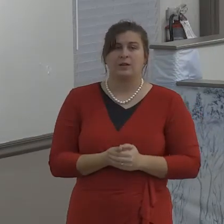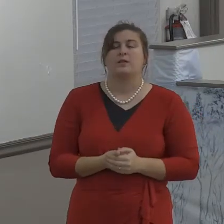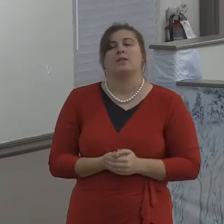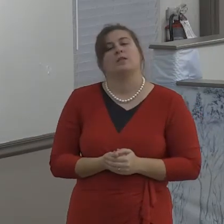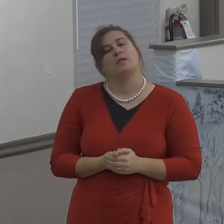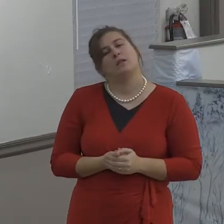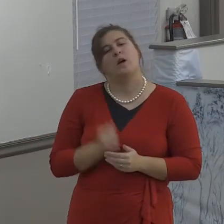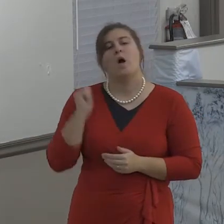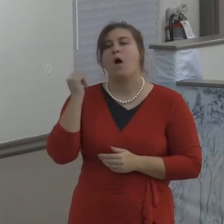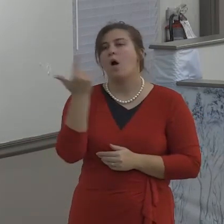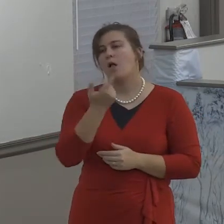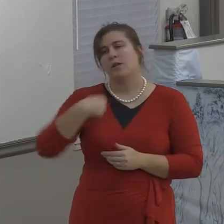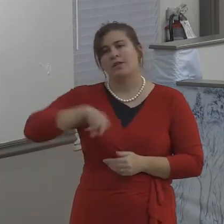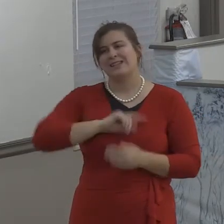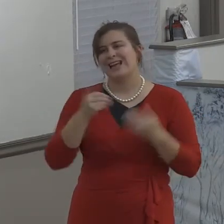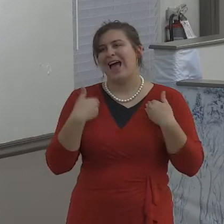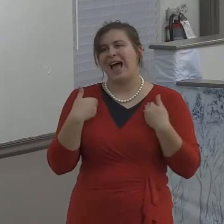baggage.